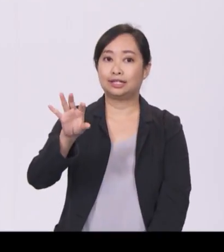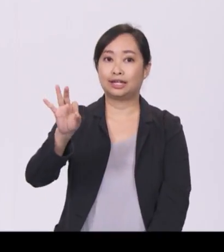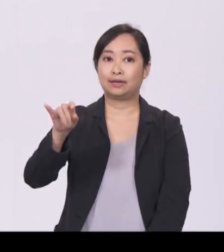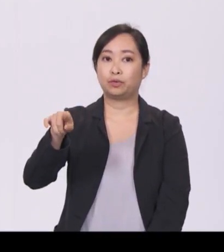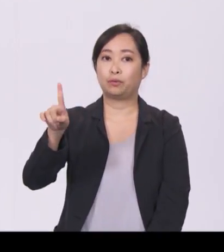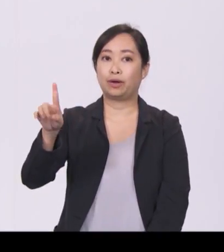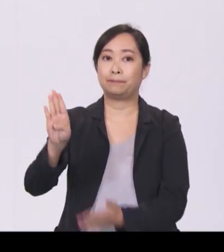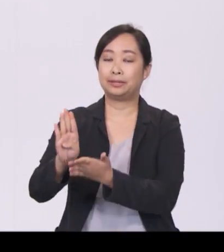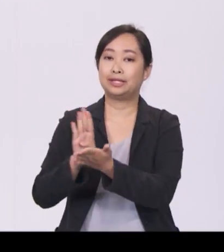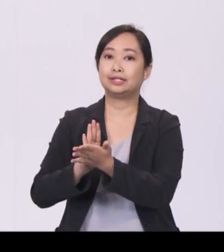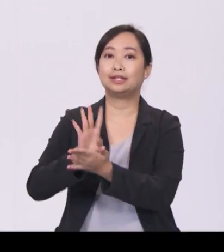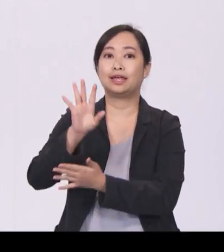FY 2018.